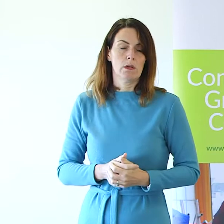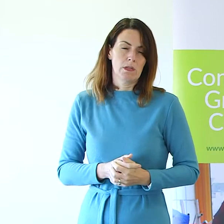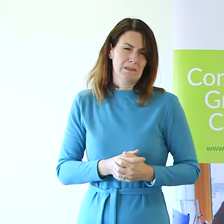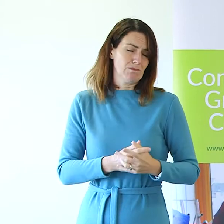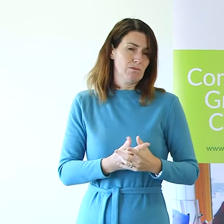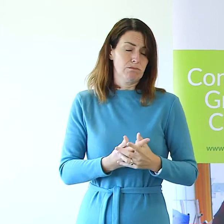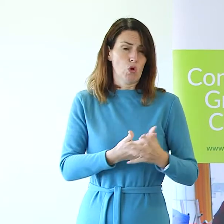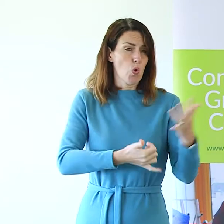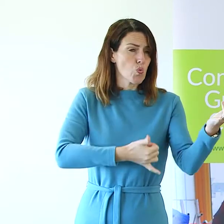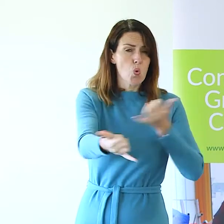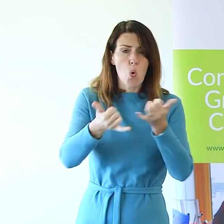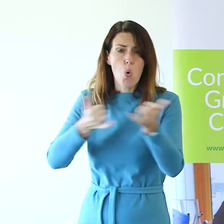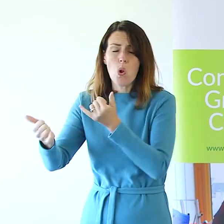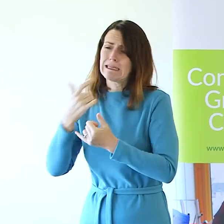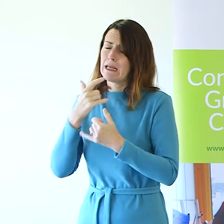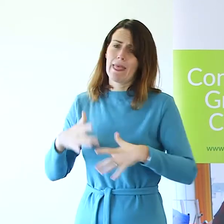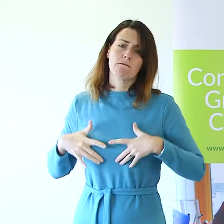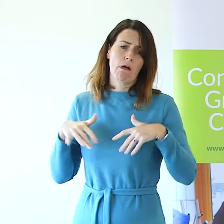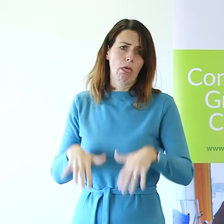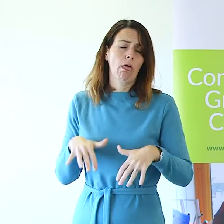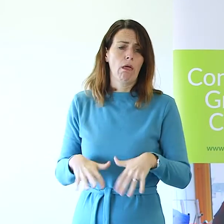many callers expressing feelings of loneliness.